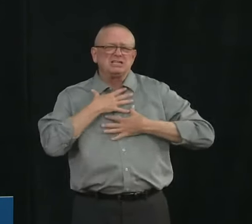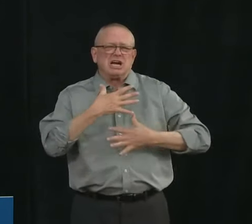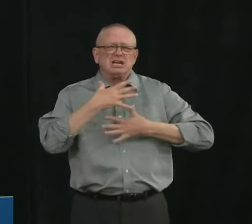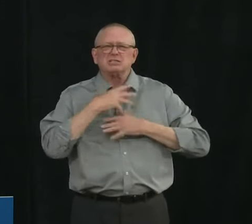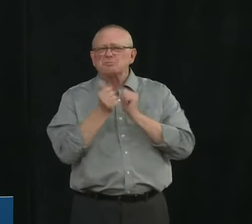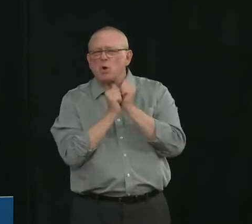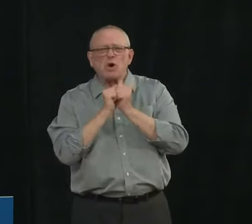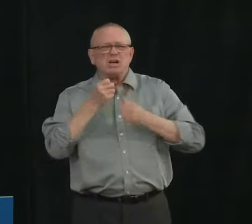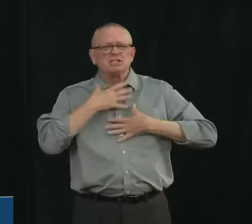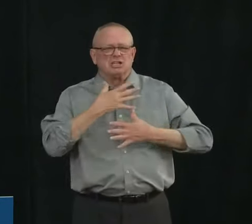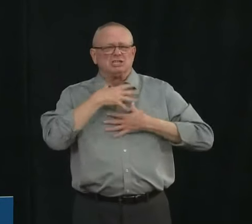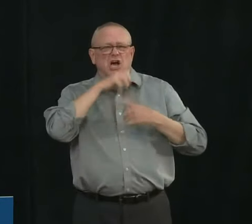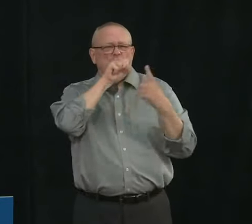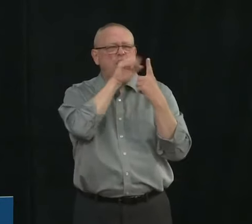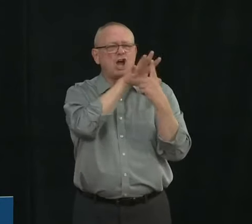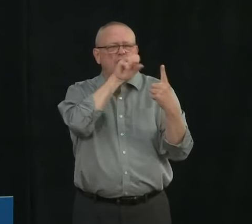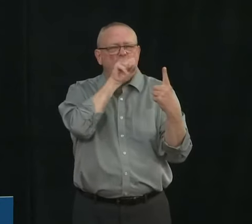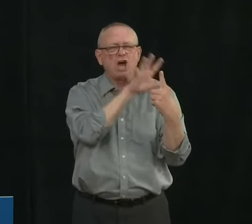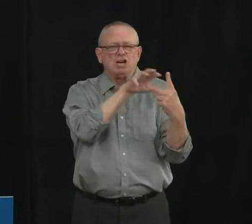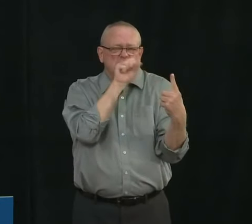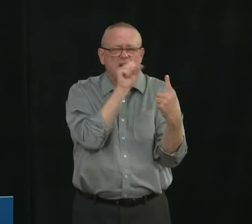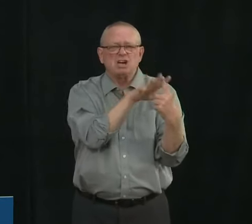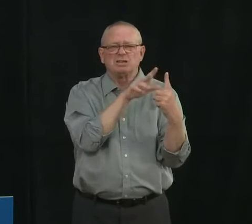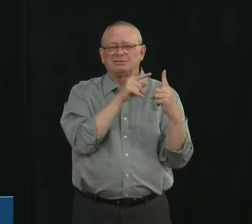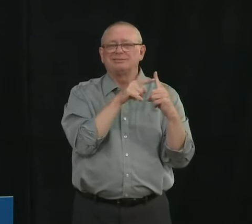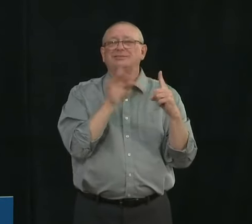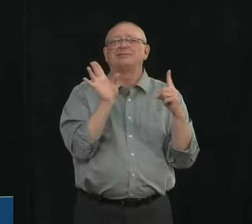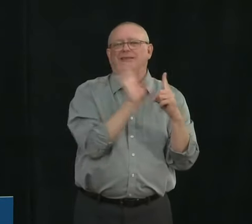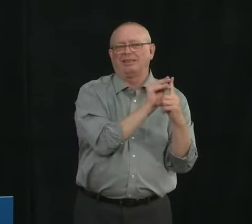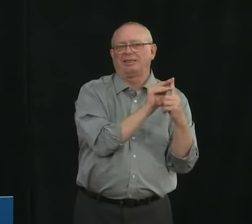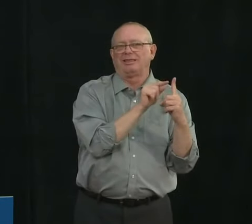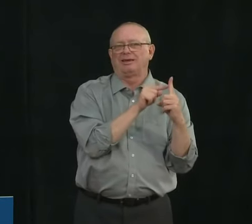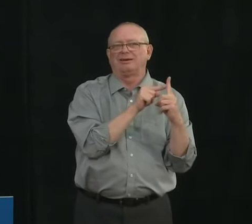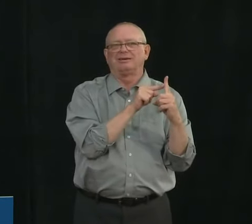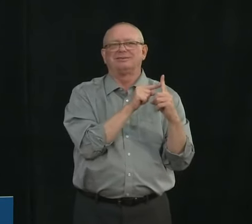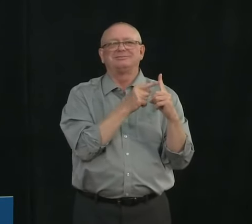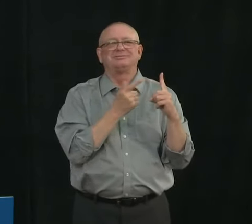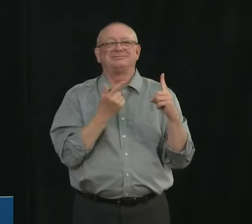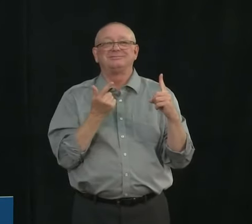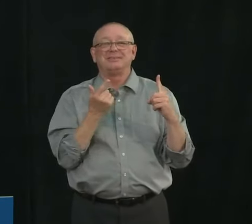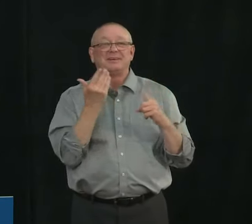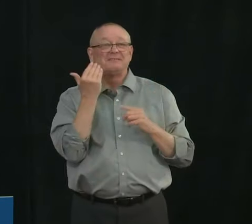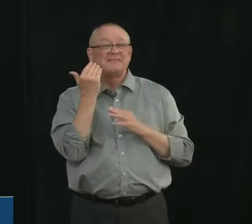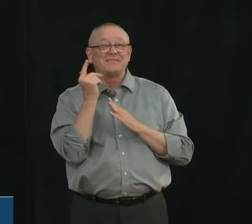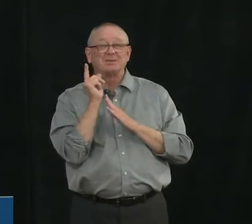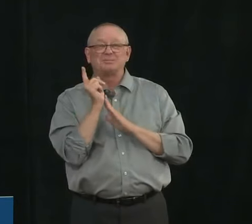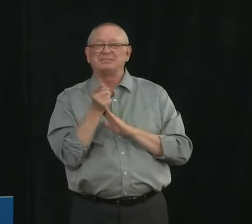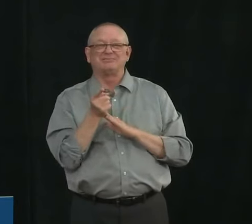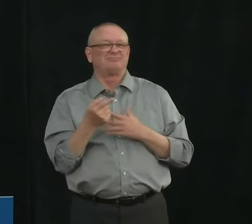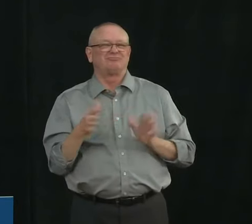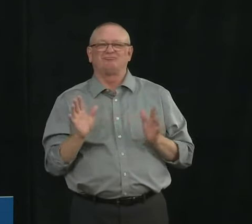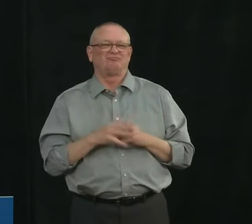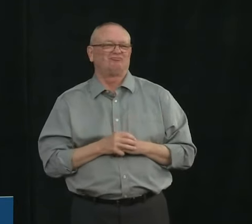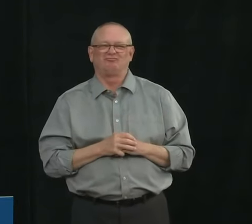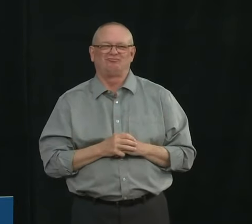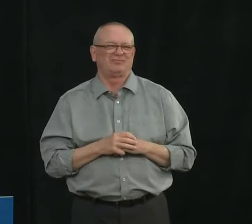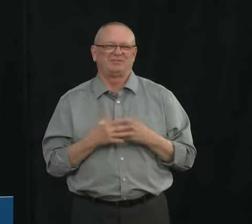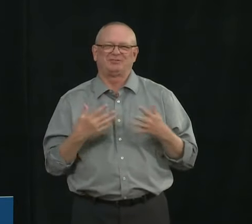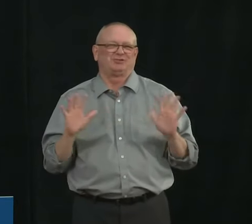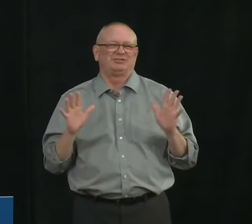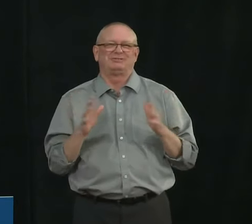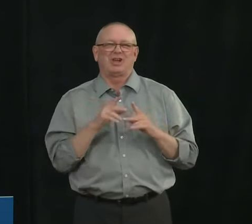and they come into close contact with somebody you wouldn't necessarily need that full 15 minutes to have a risk of exposure